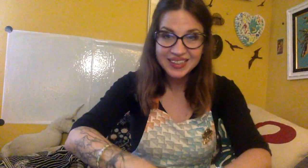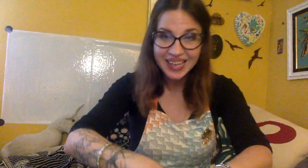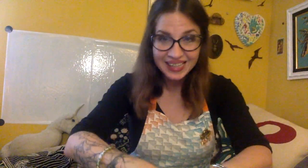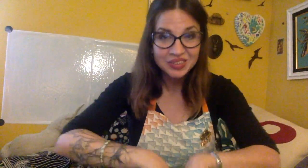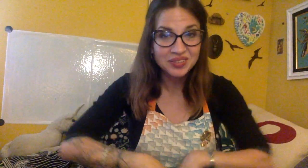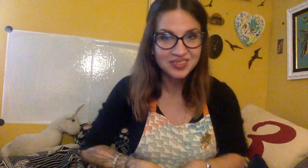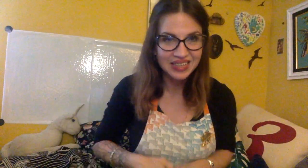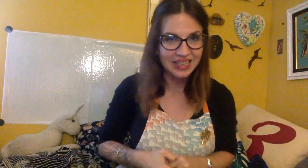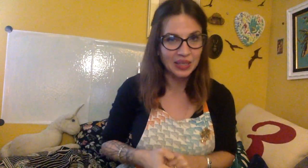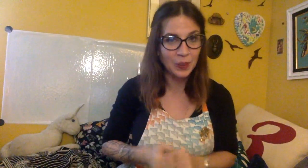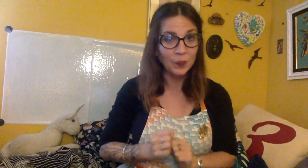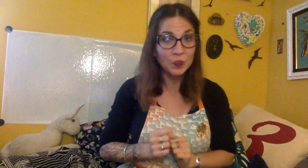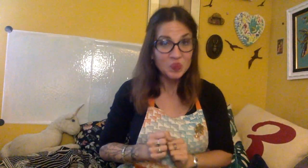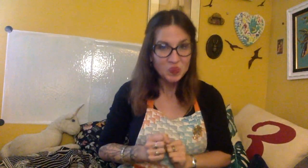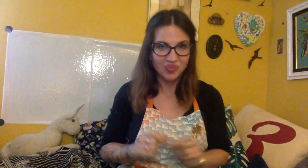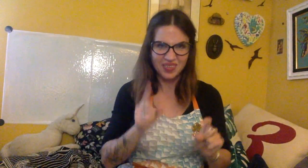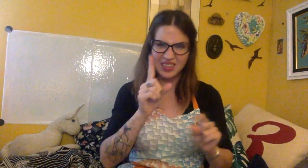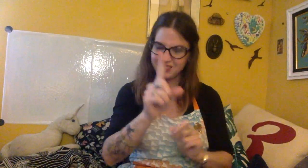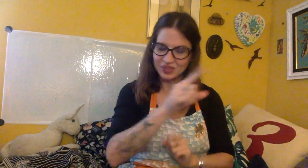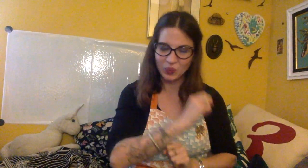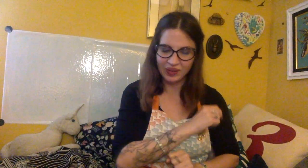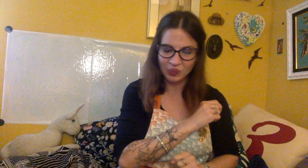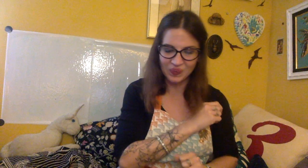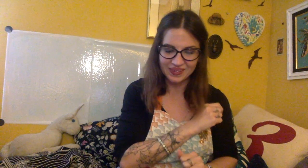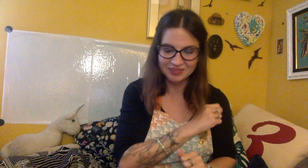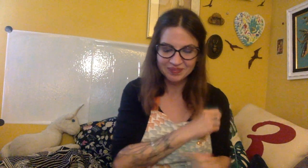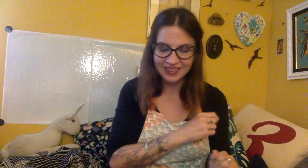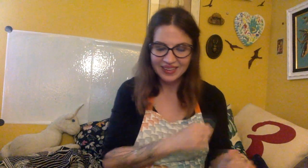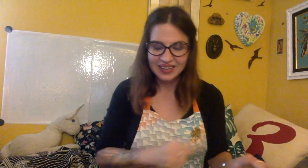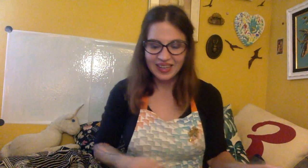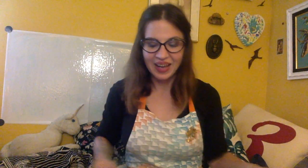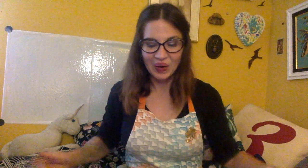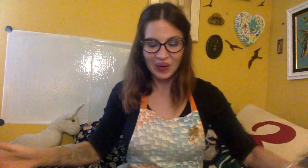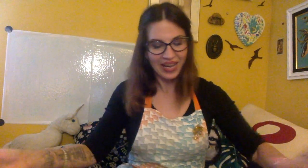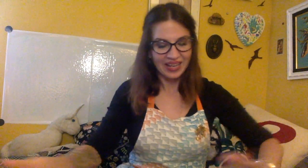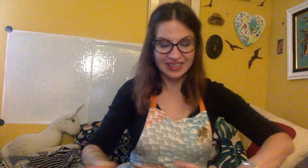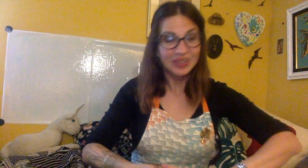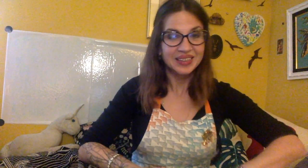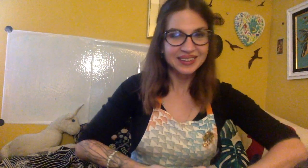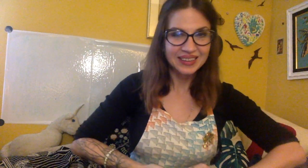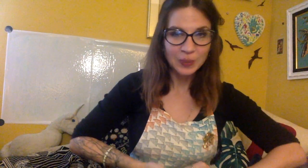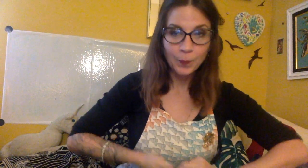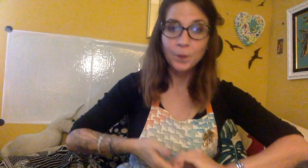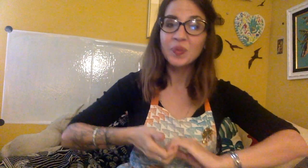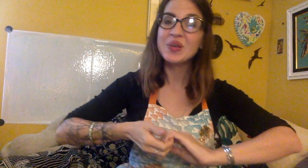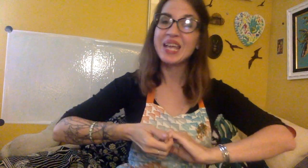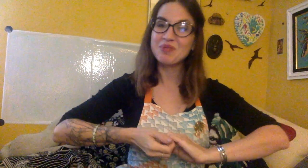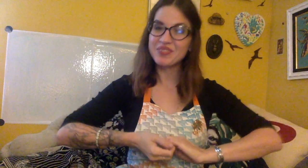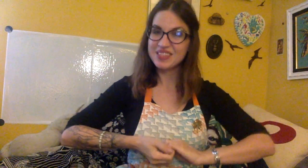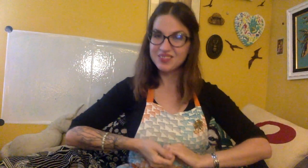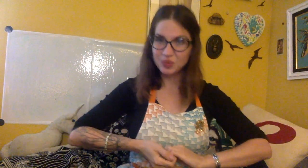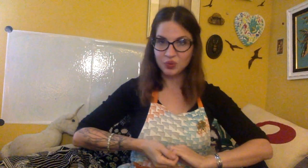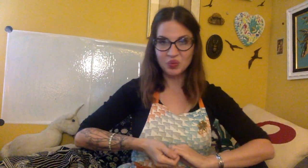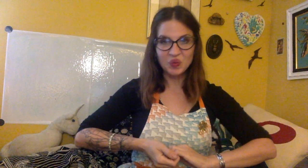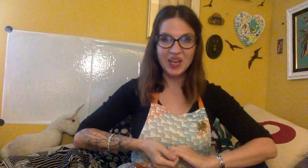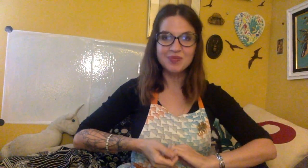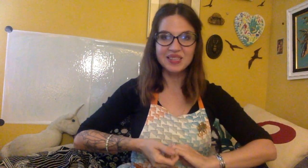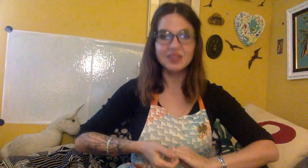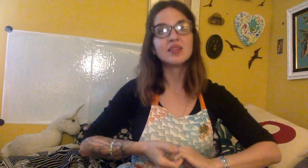candlestick. that's a quick one. Oh, the name of this nursery rhyme is